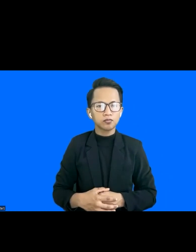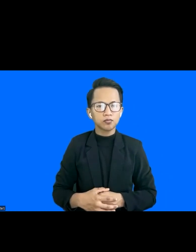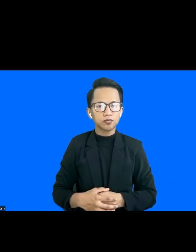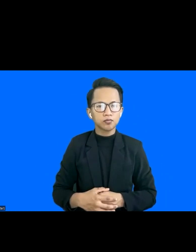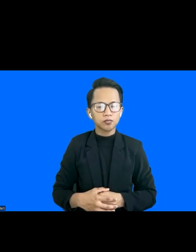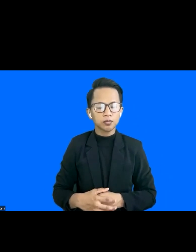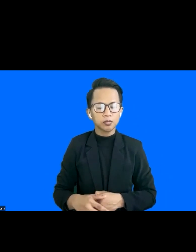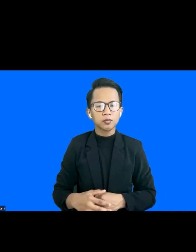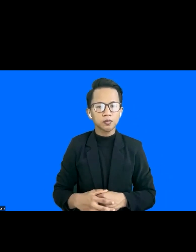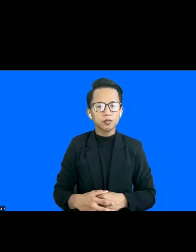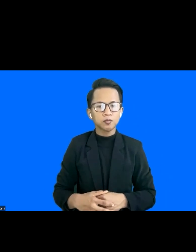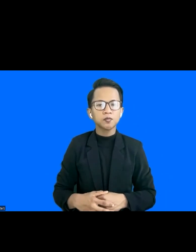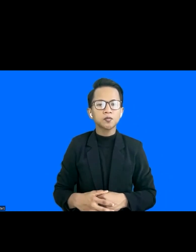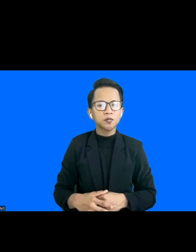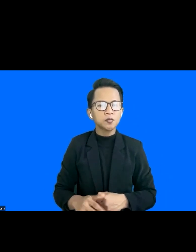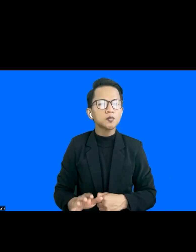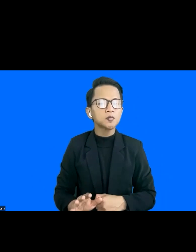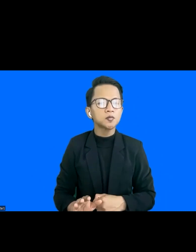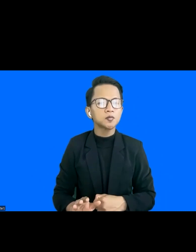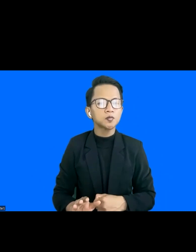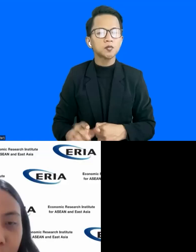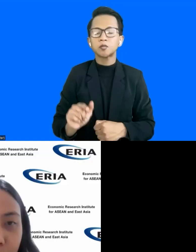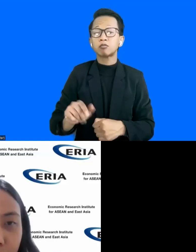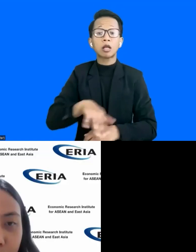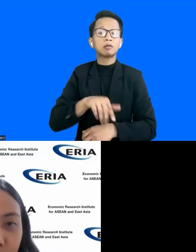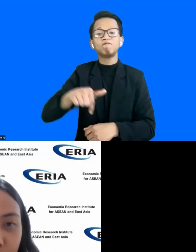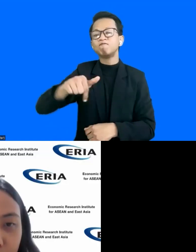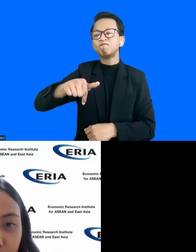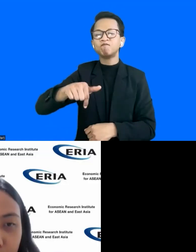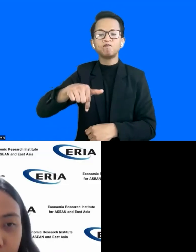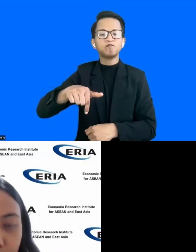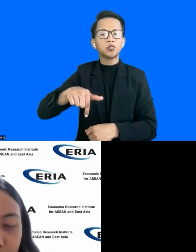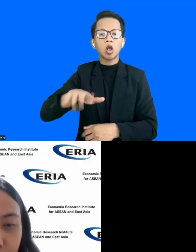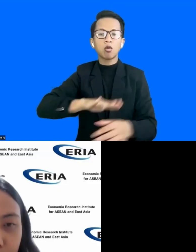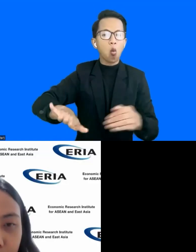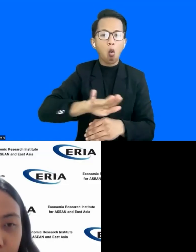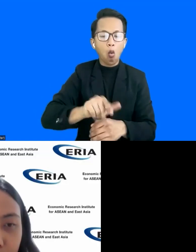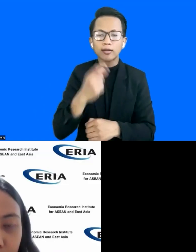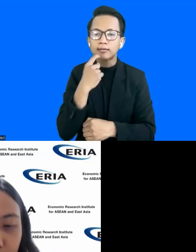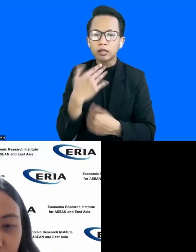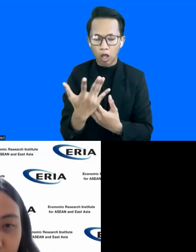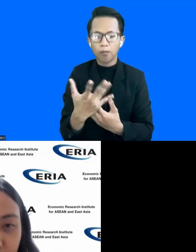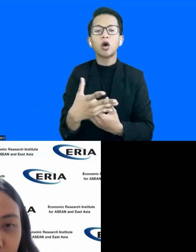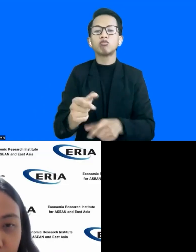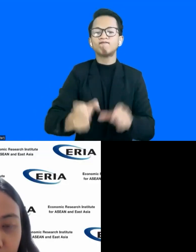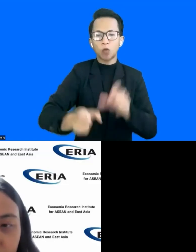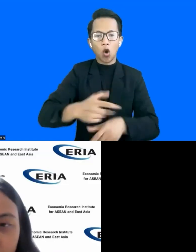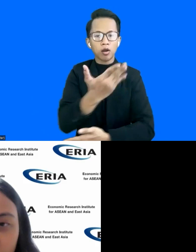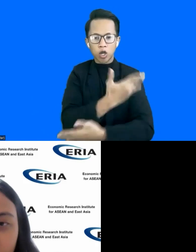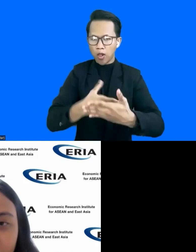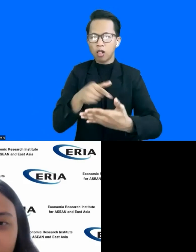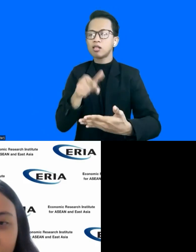yes and here is all about the work that we do to support people with disabilities